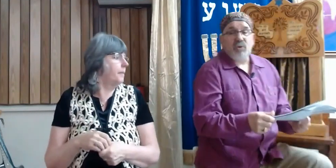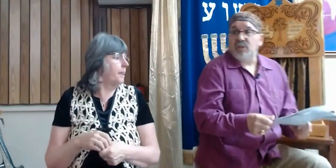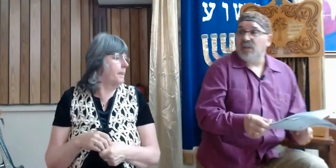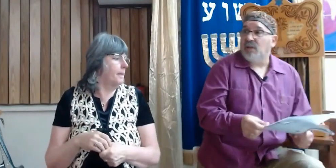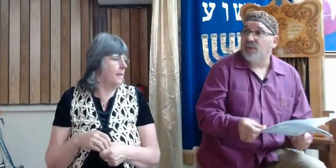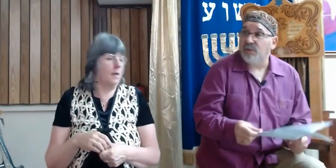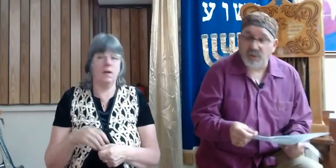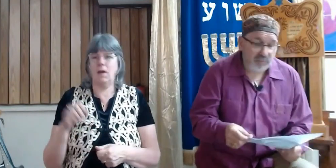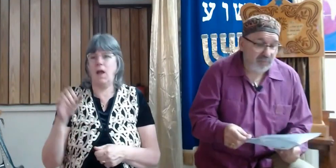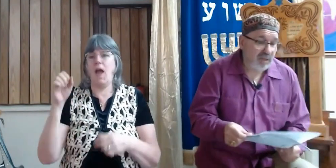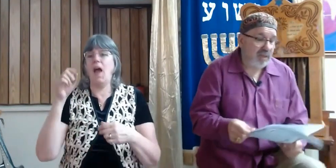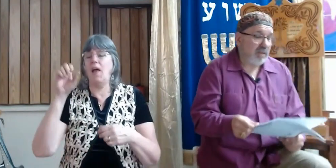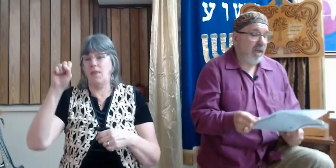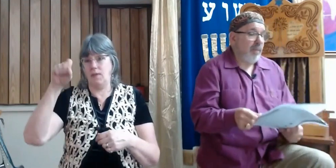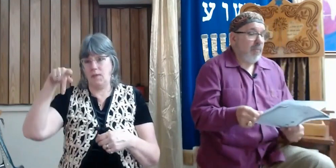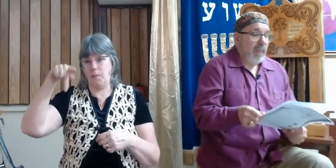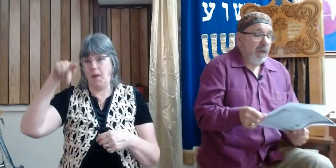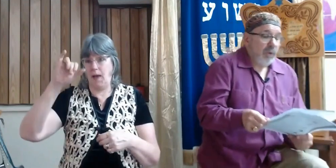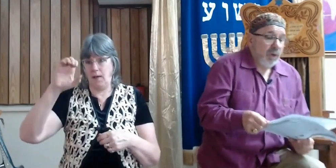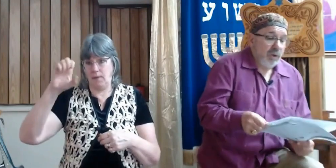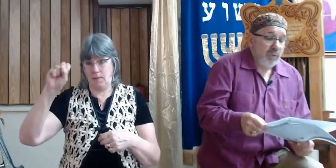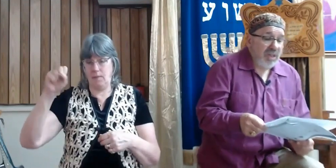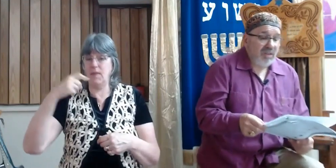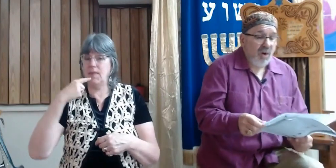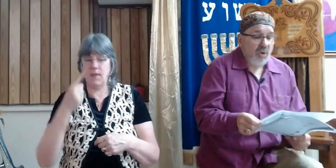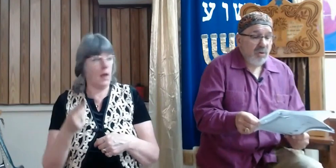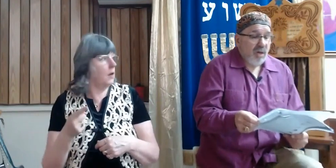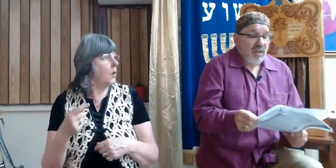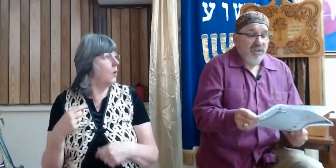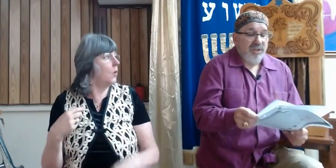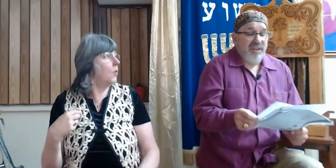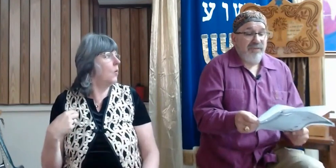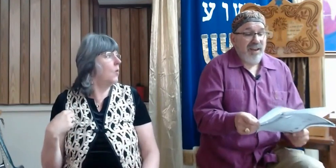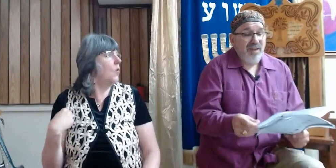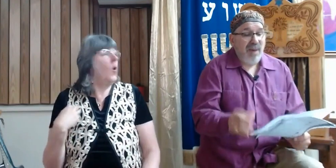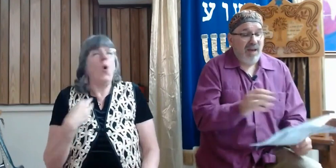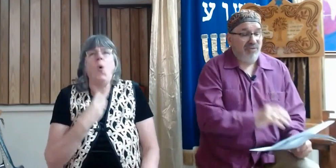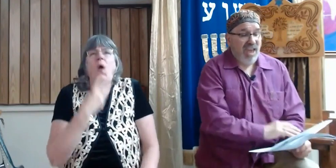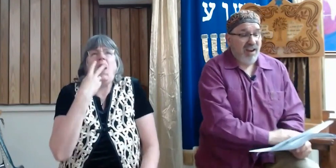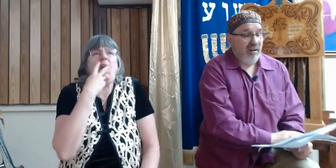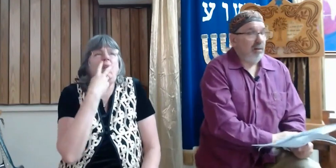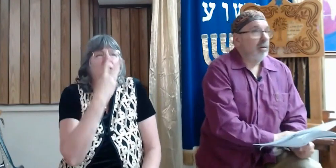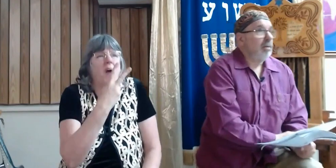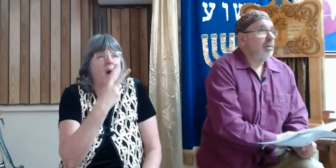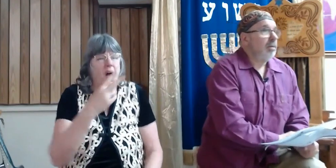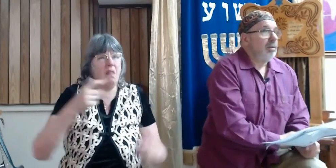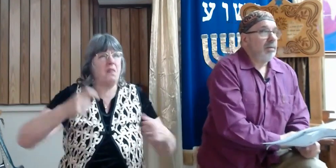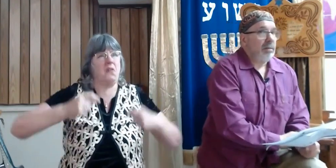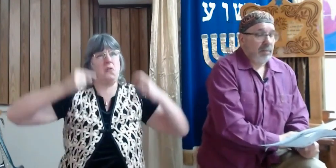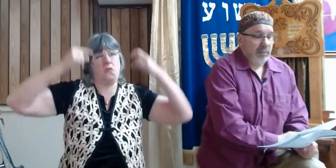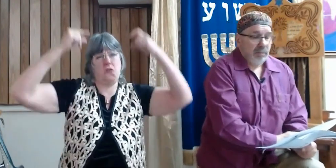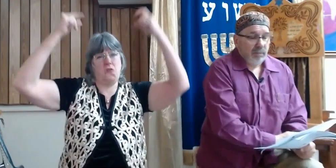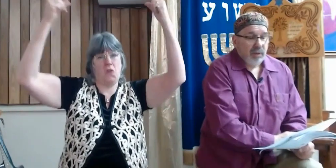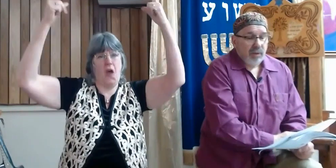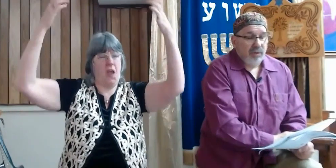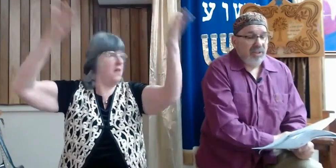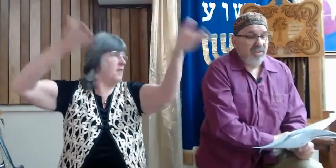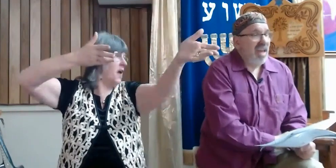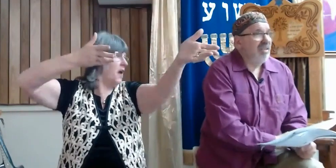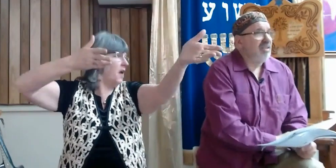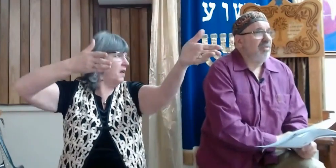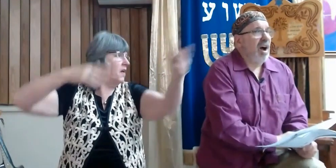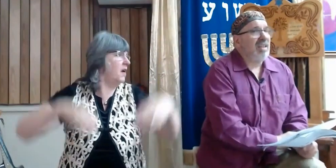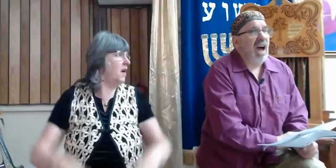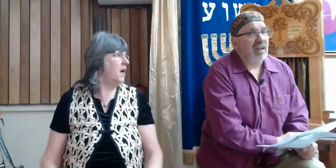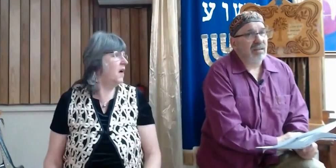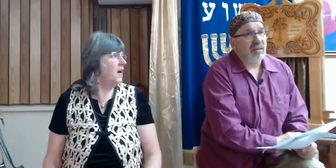Numbers 13, 33. They say, we saw the Nephilim out there, the